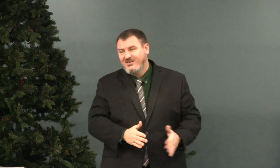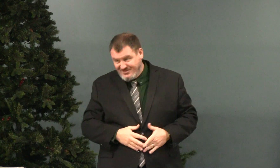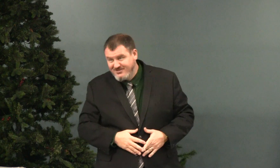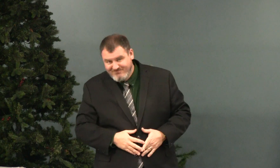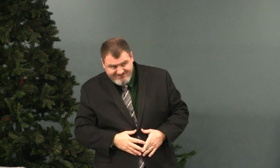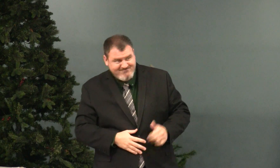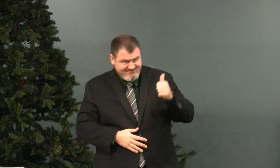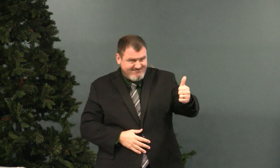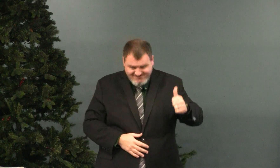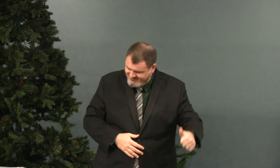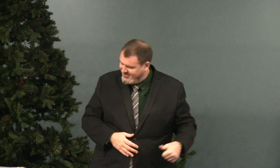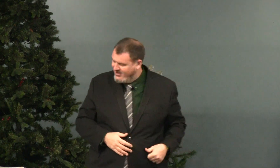follow his way.